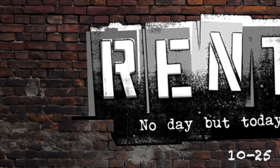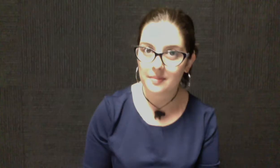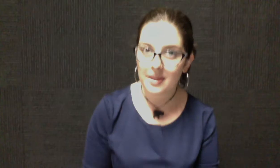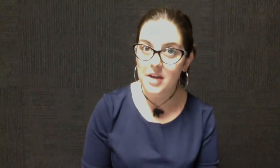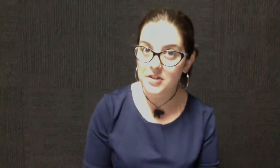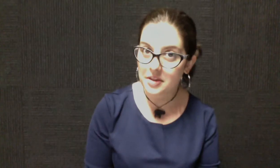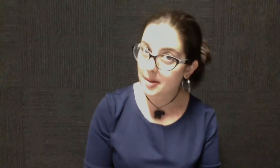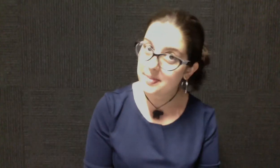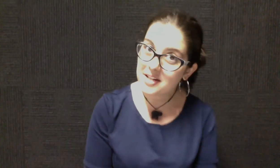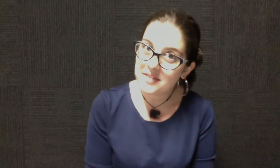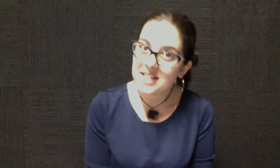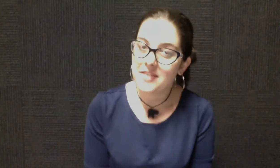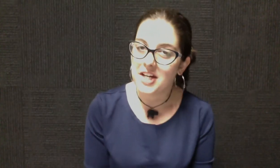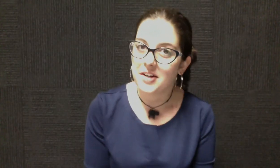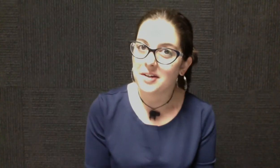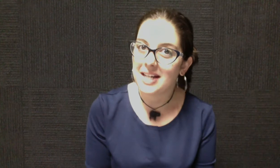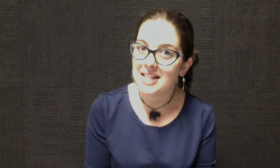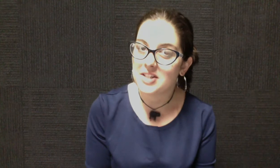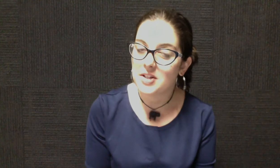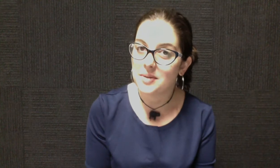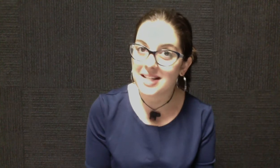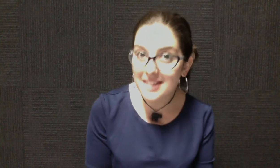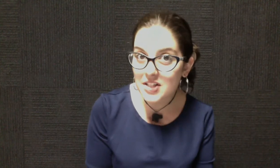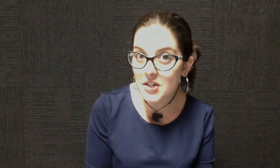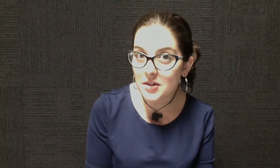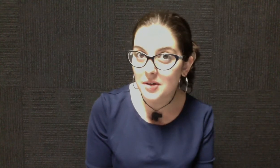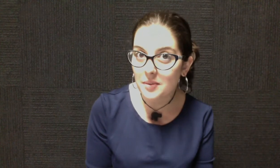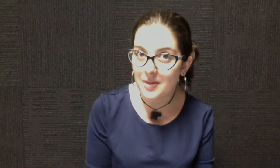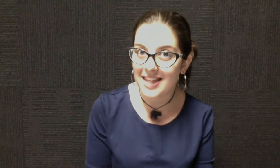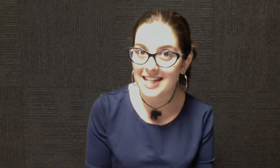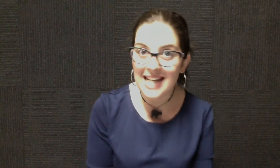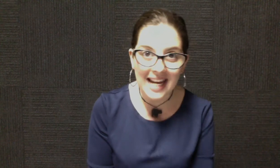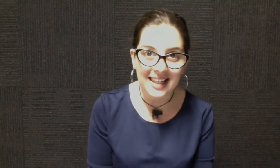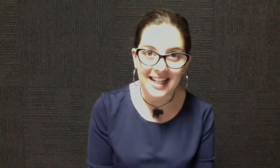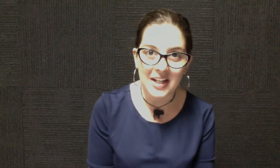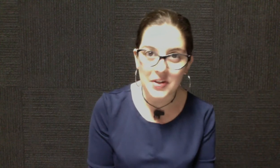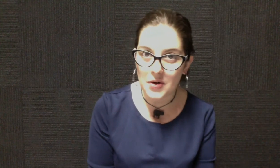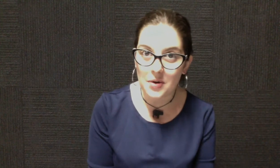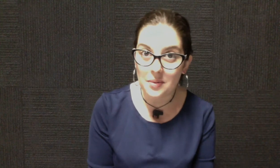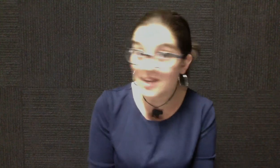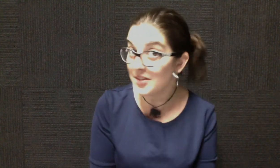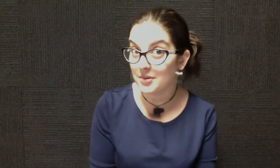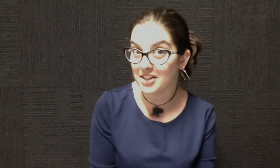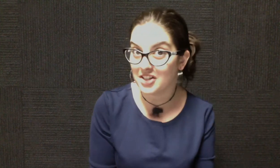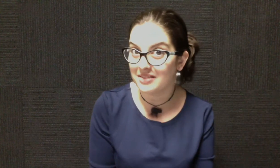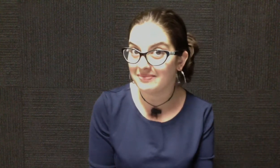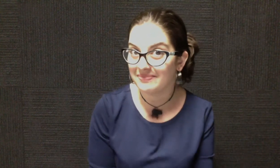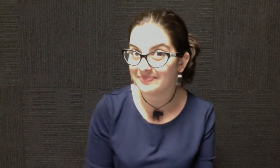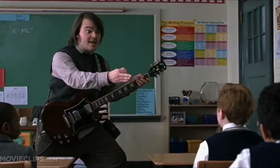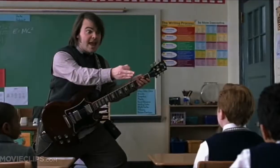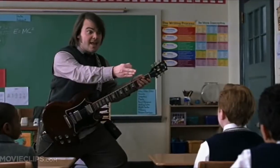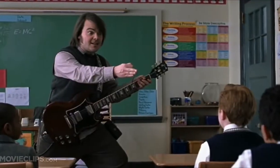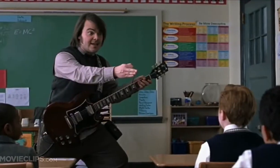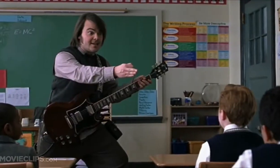So the purpose of this video is to assist you with nailing your Rent audition. Nailed it!